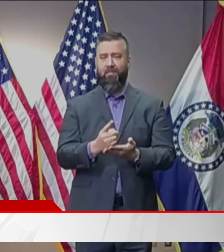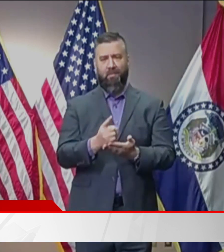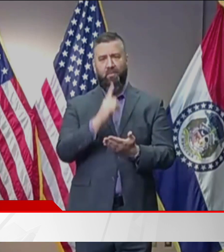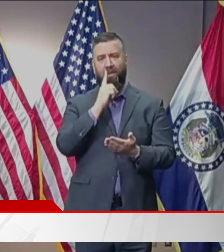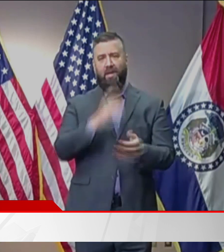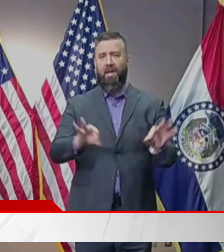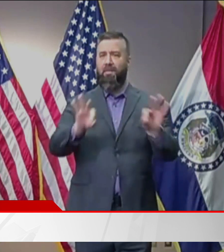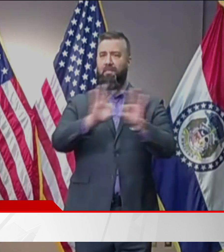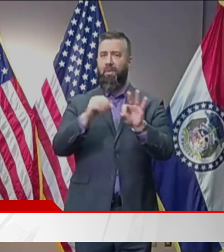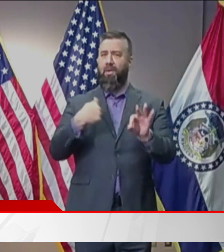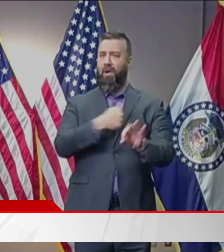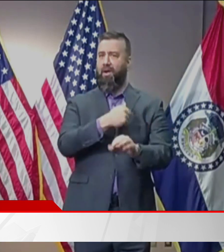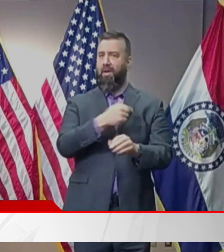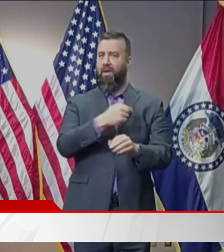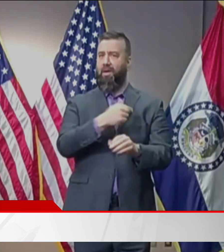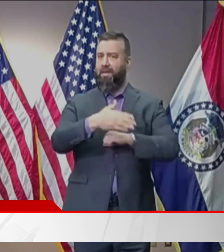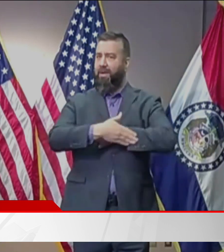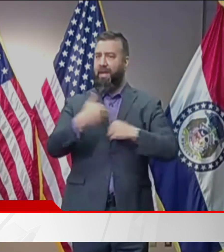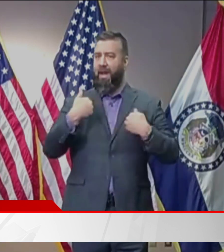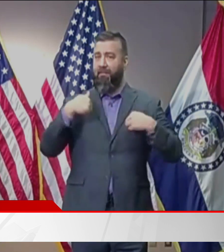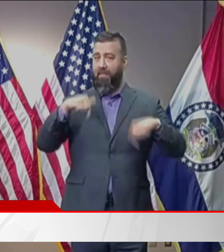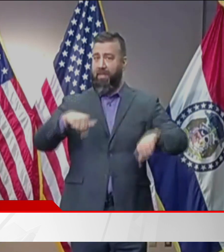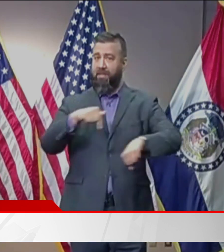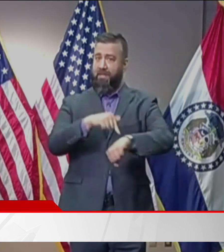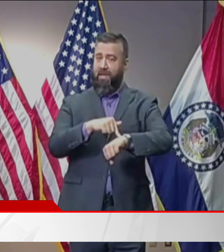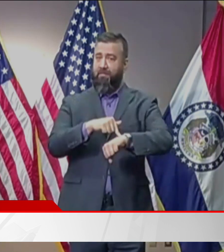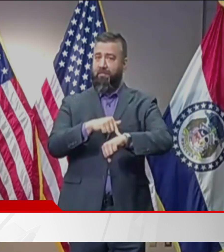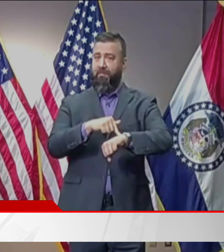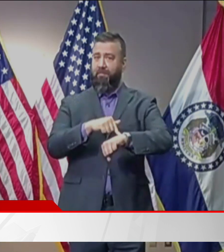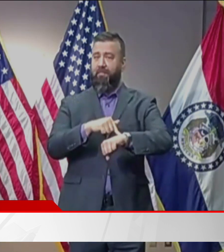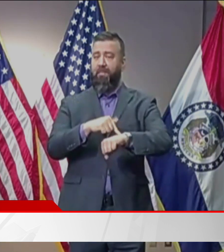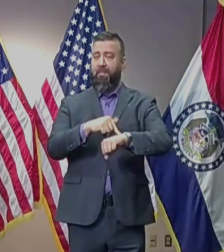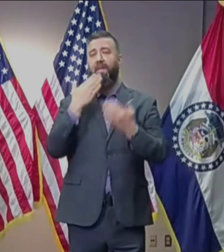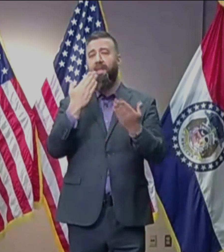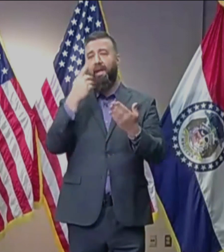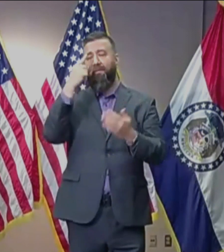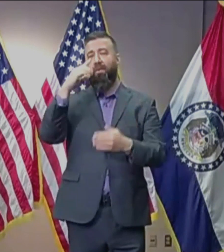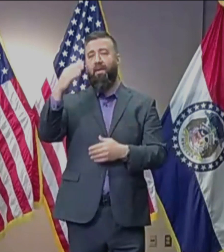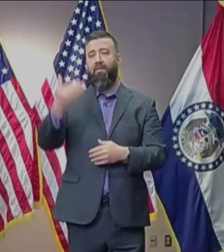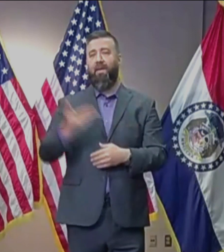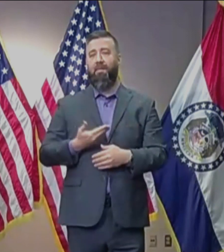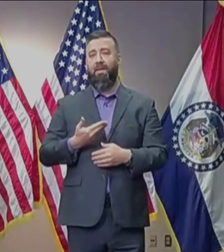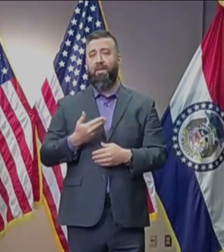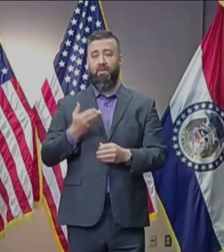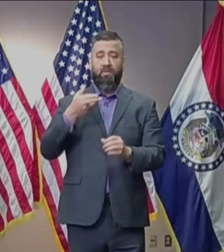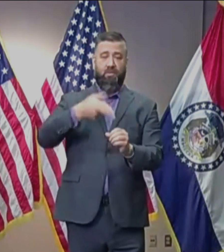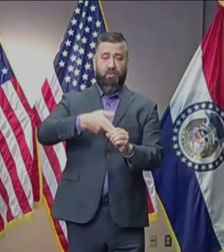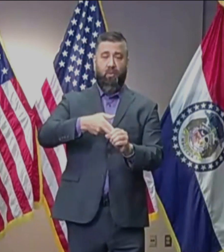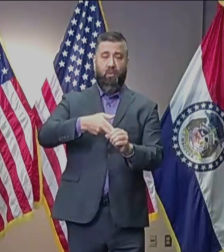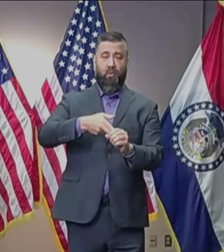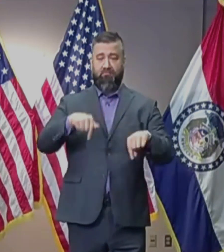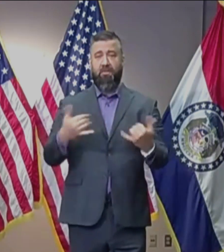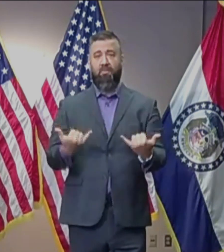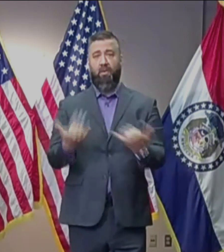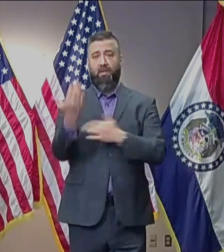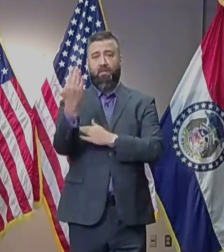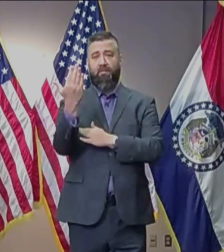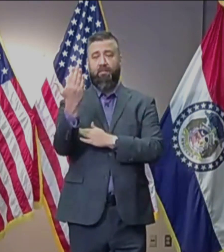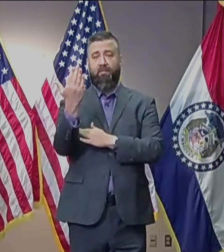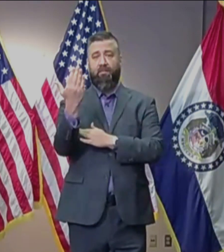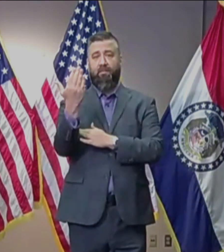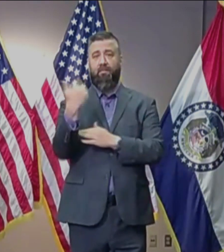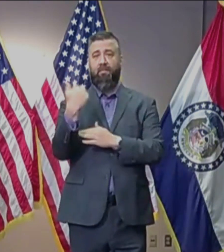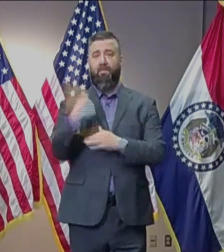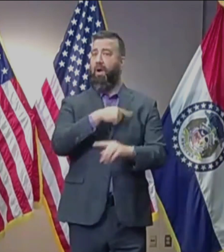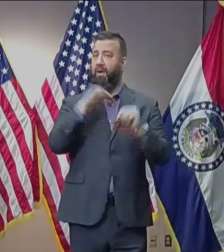our county to have this time with you. And thank you for inviting me to join you this morning. Our teams have